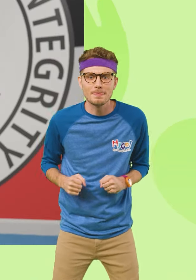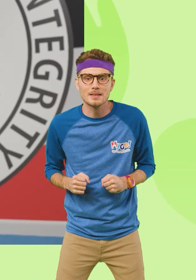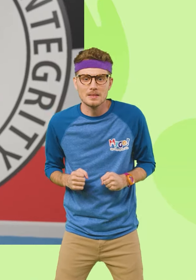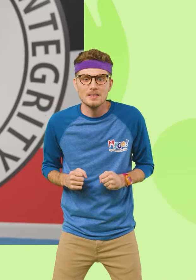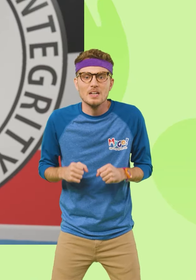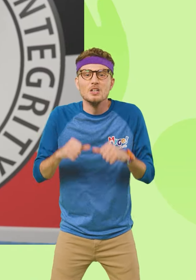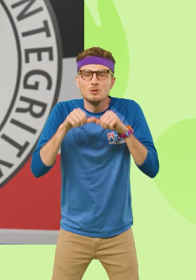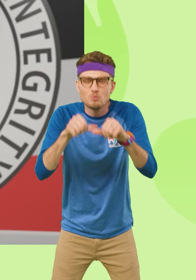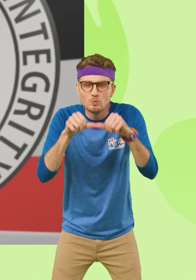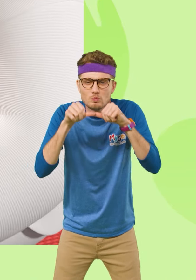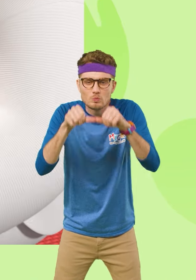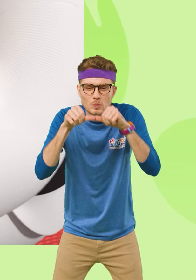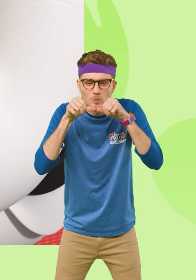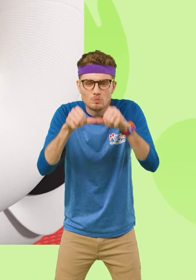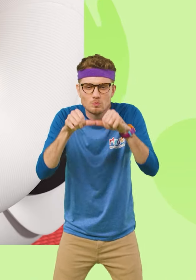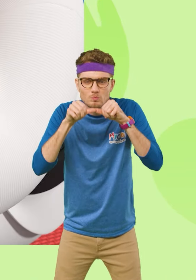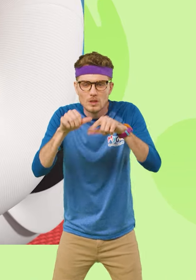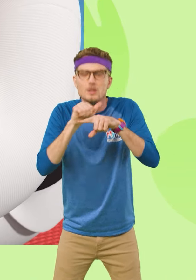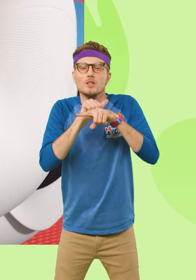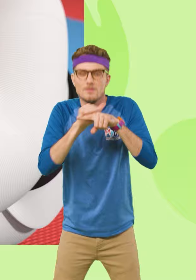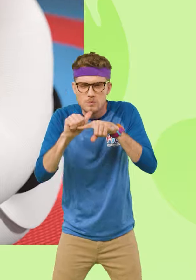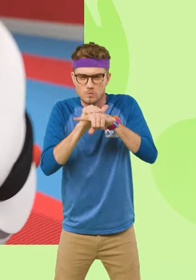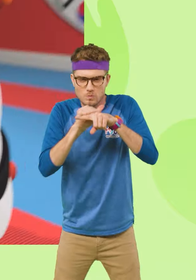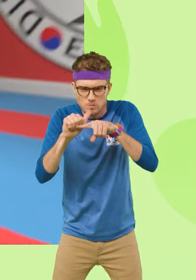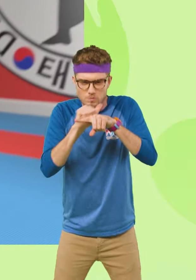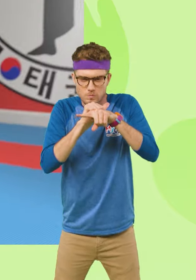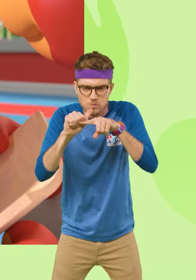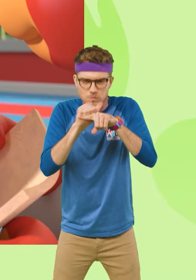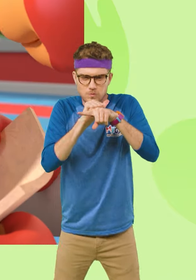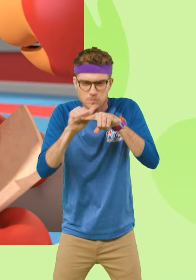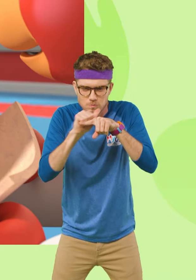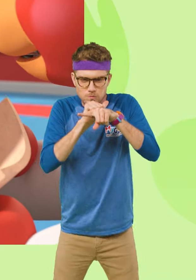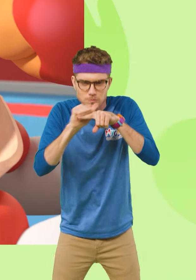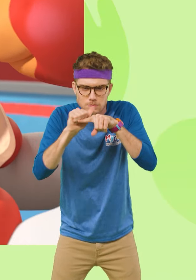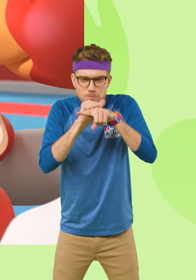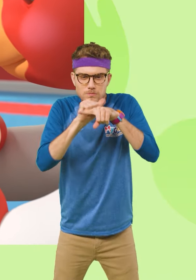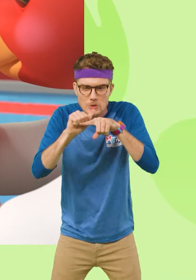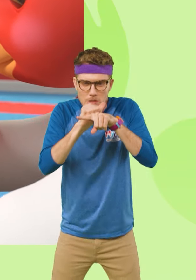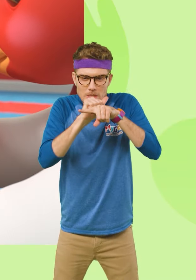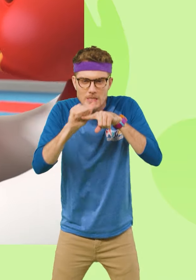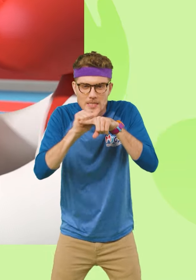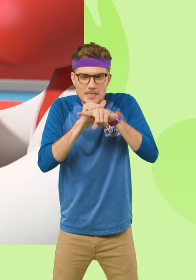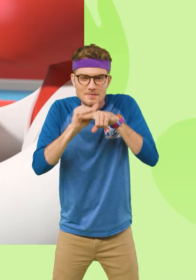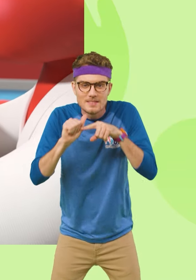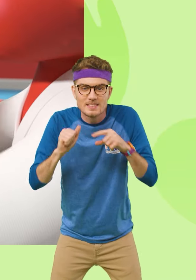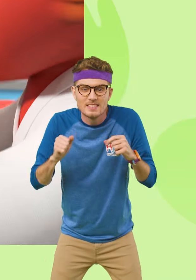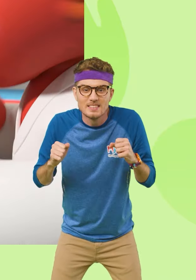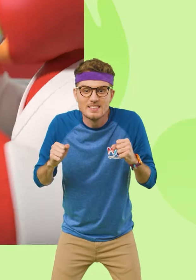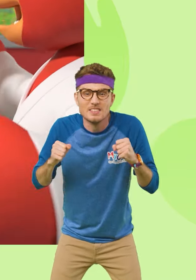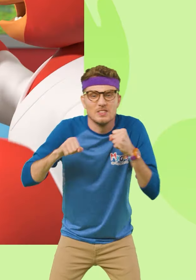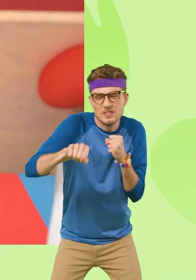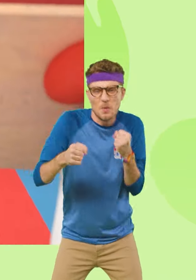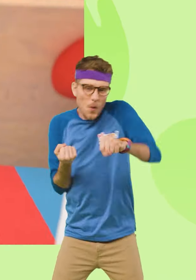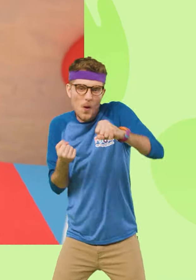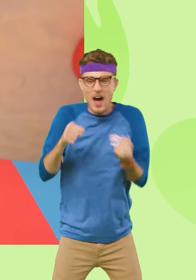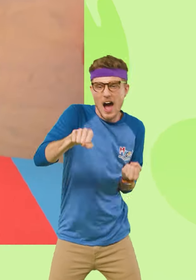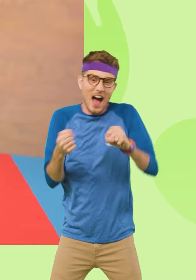Don't give up if you train hard Taekwondo